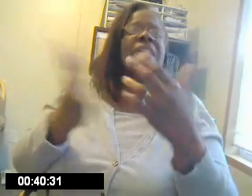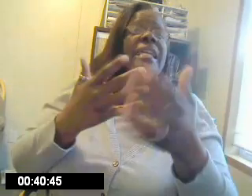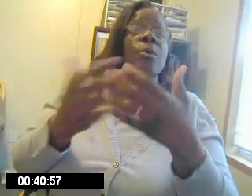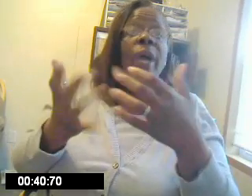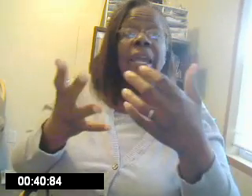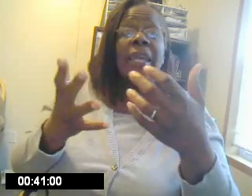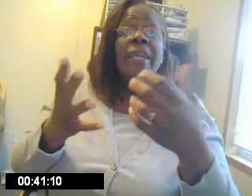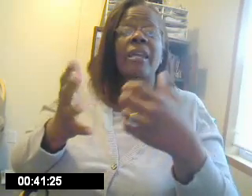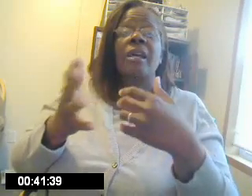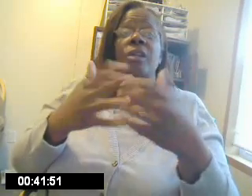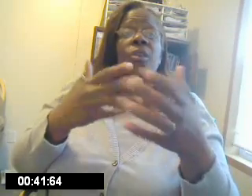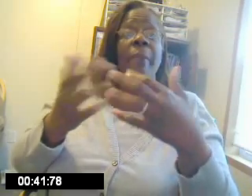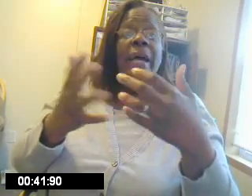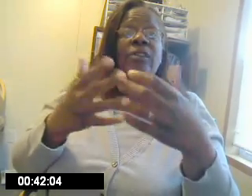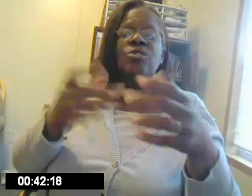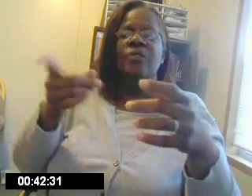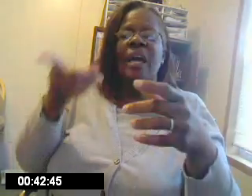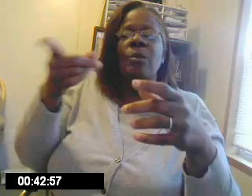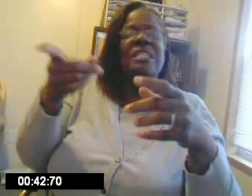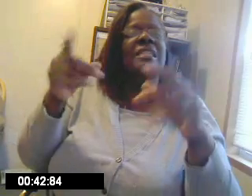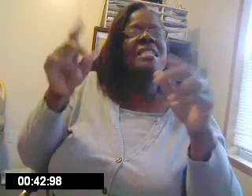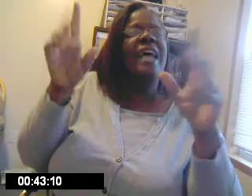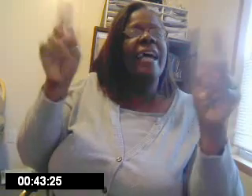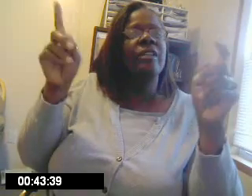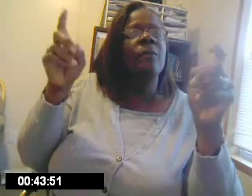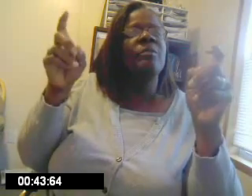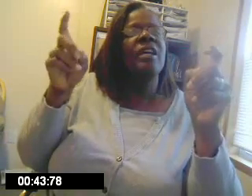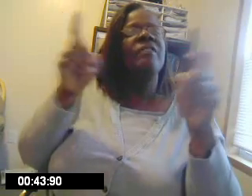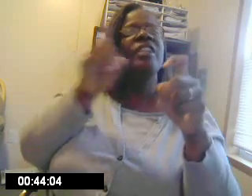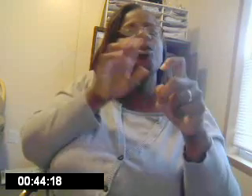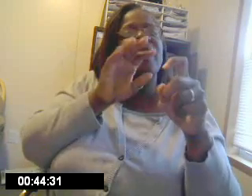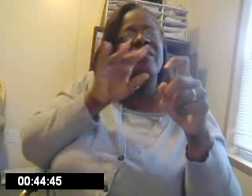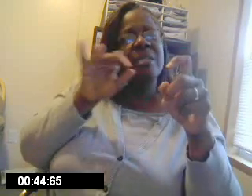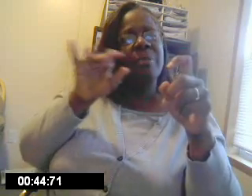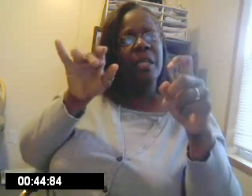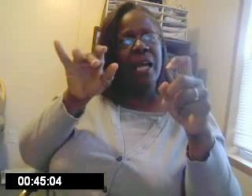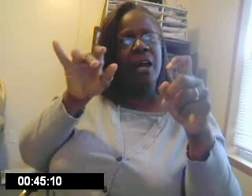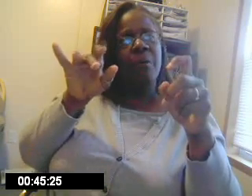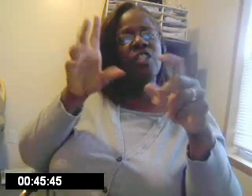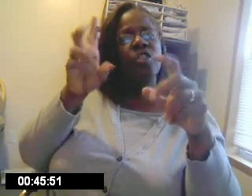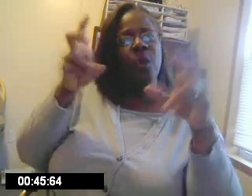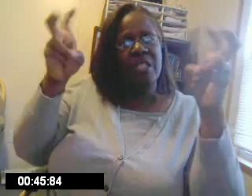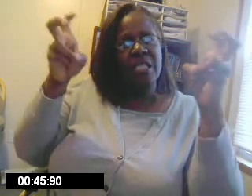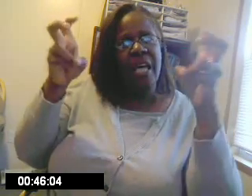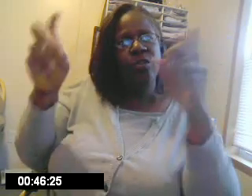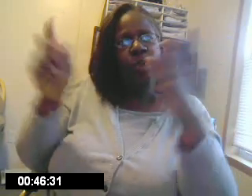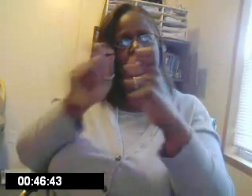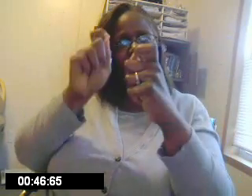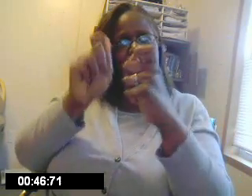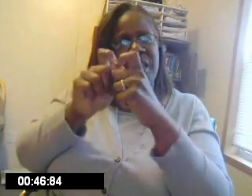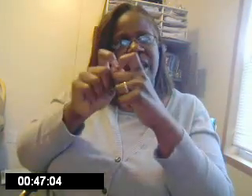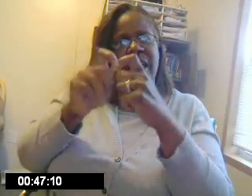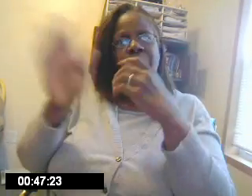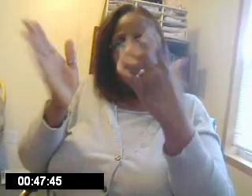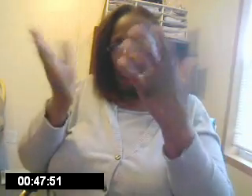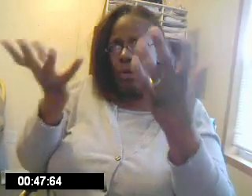anyway, no matter. So if that was in the title then you would have to spell it out because you want the title to always be exact. So,